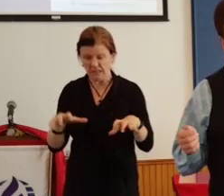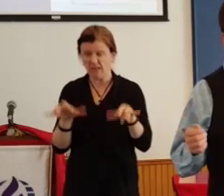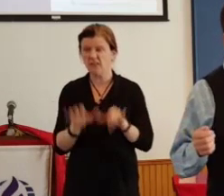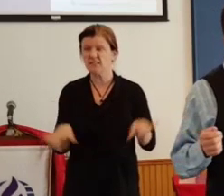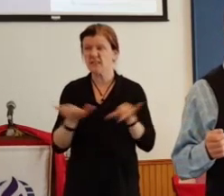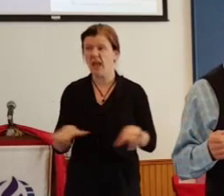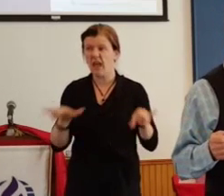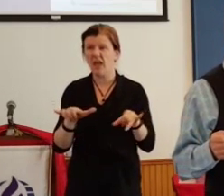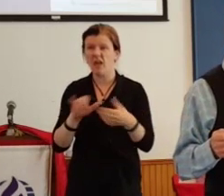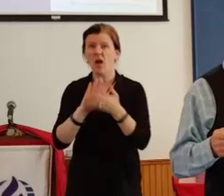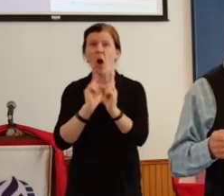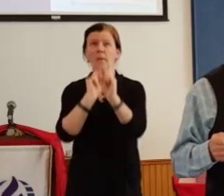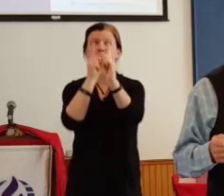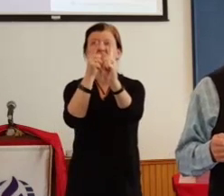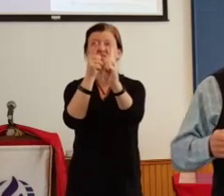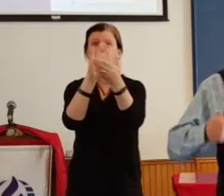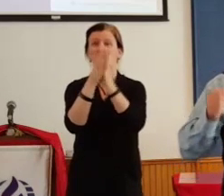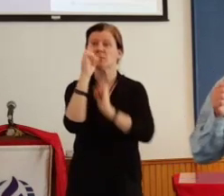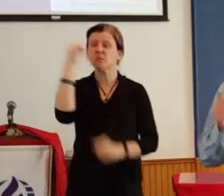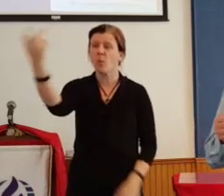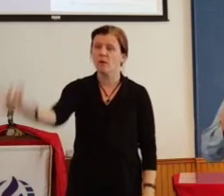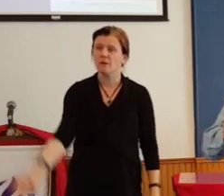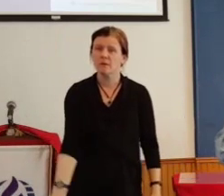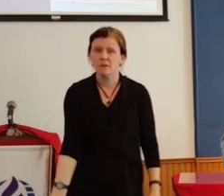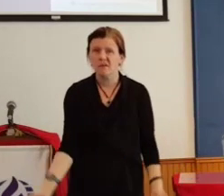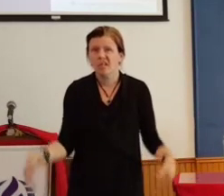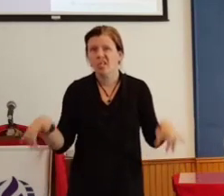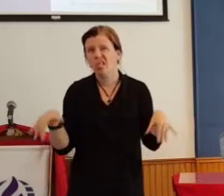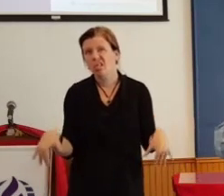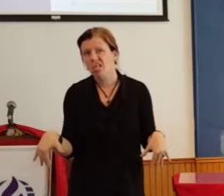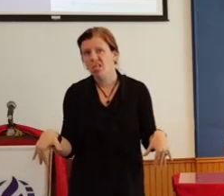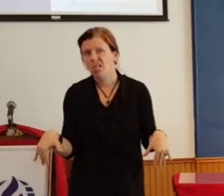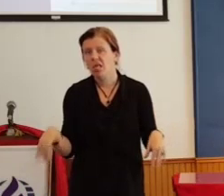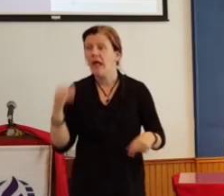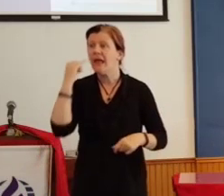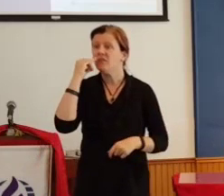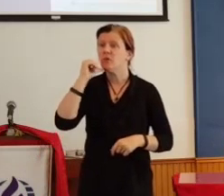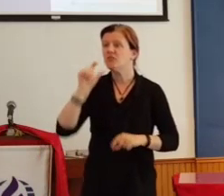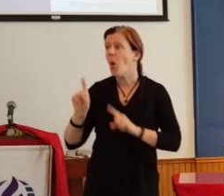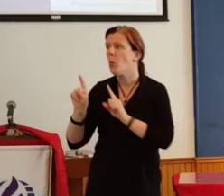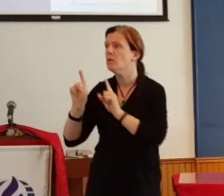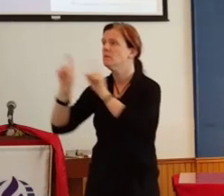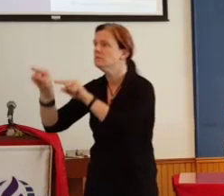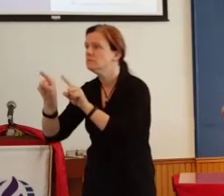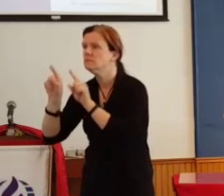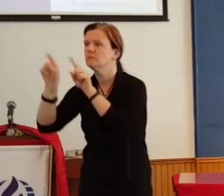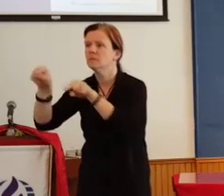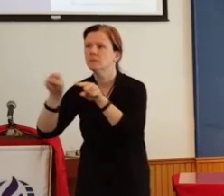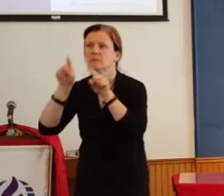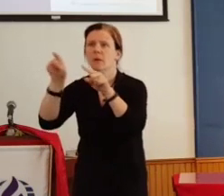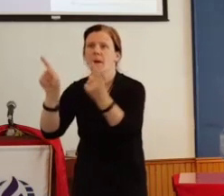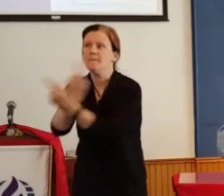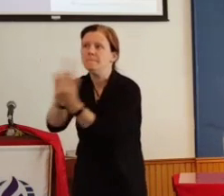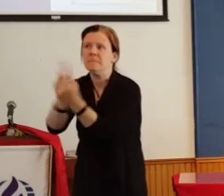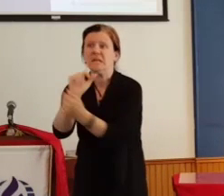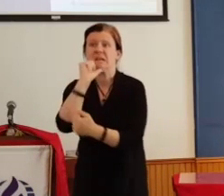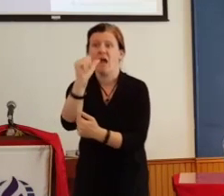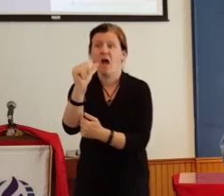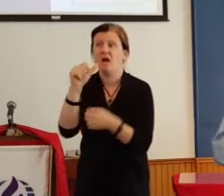becomes stale. If we don't go into those new and exciting places, then the Spirit's voice becomes kind of